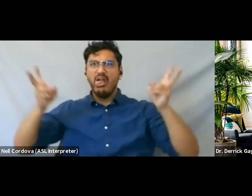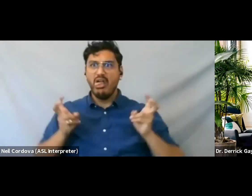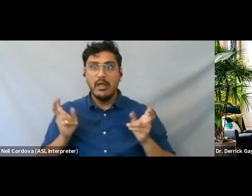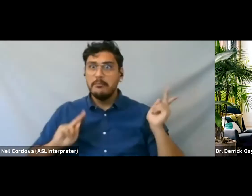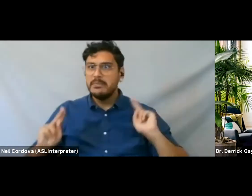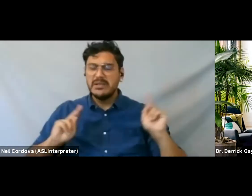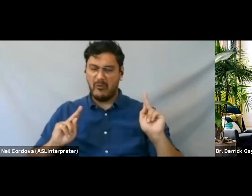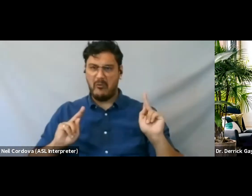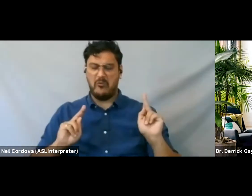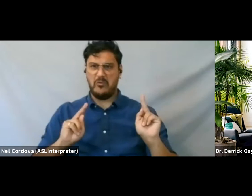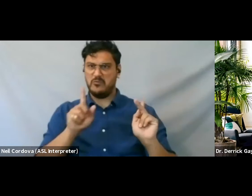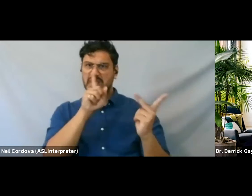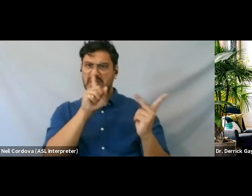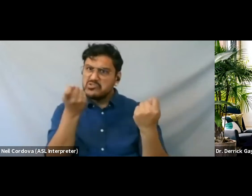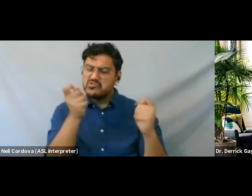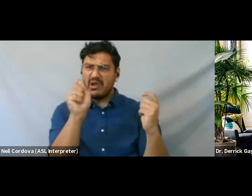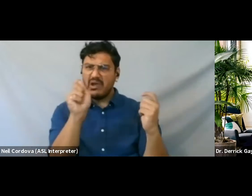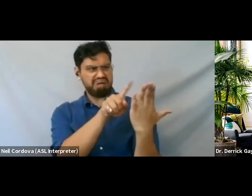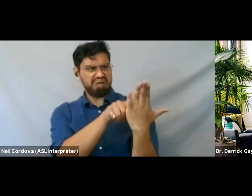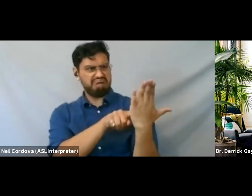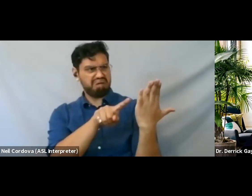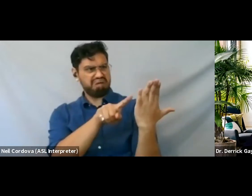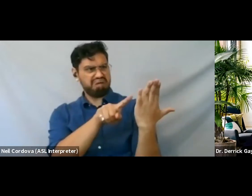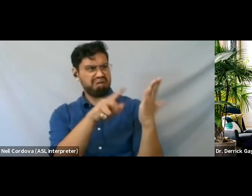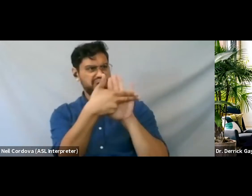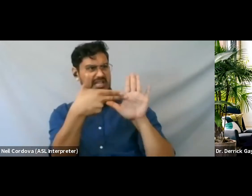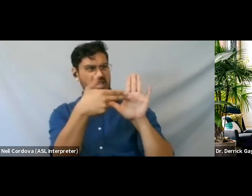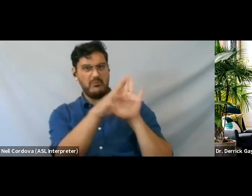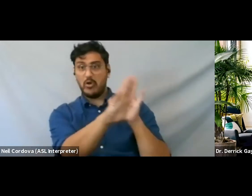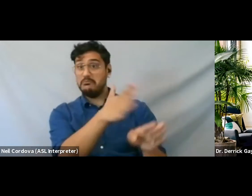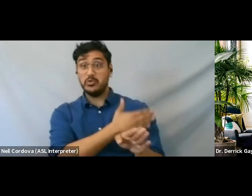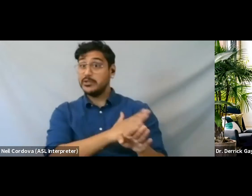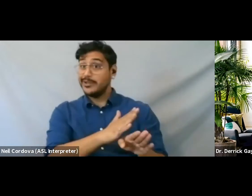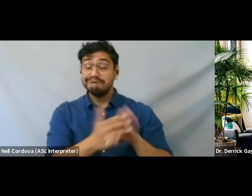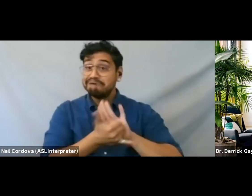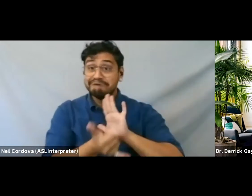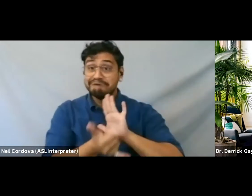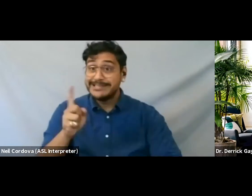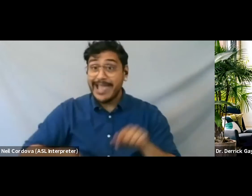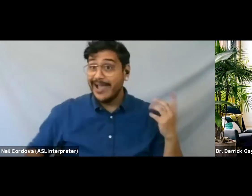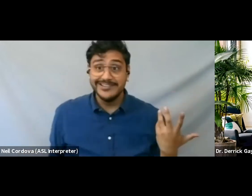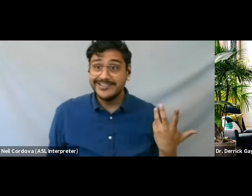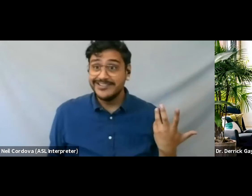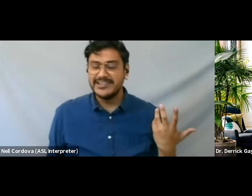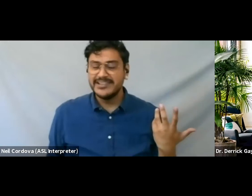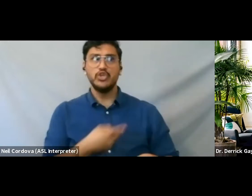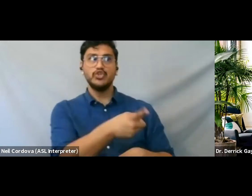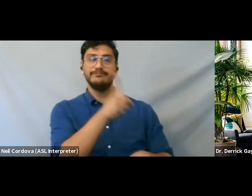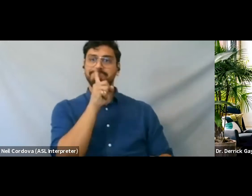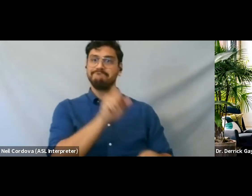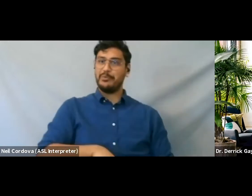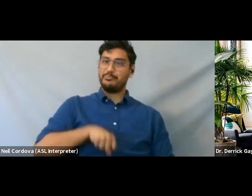music using conventional categories. She is proud. She's proud of her North Carolina roots,